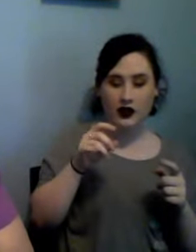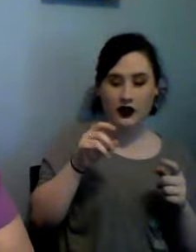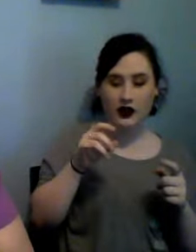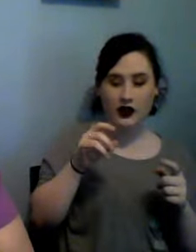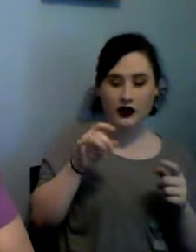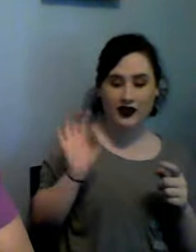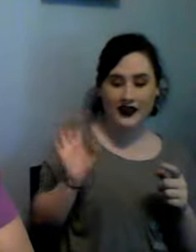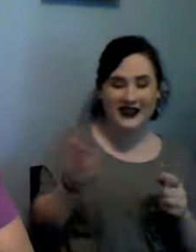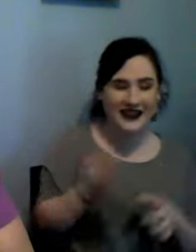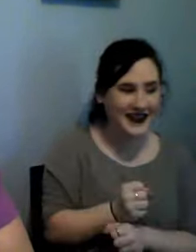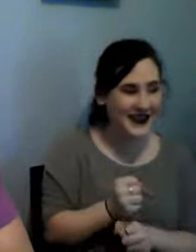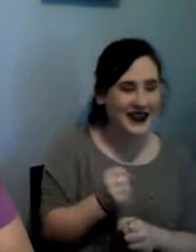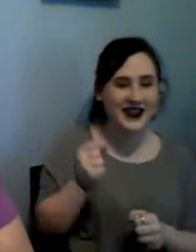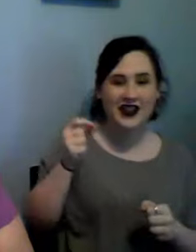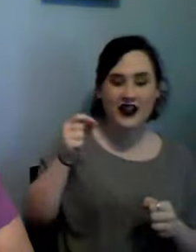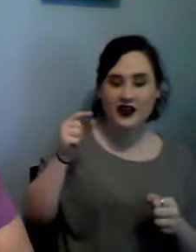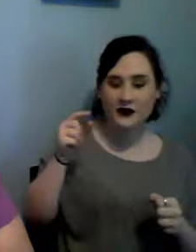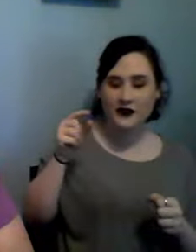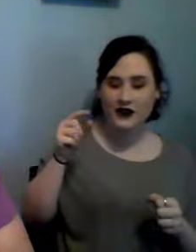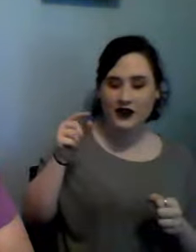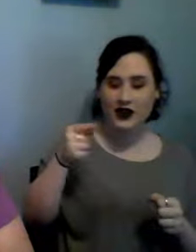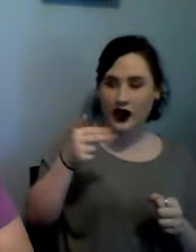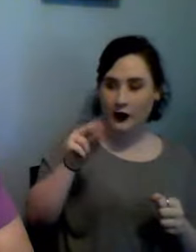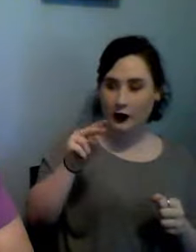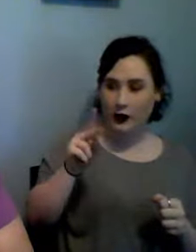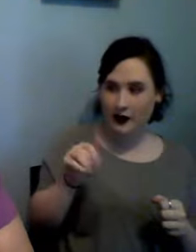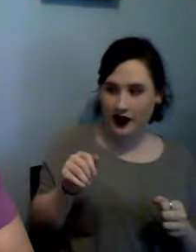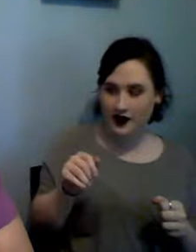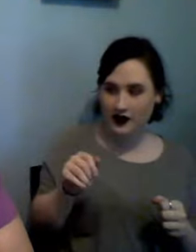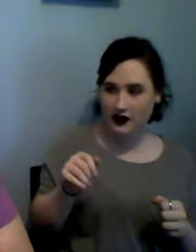you got it from what magazine cross stitch magazine